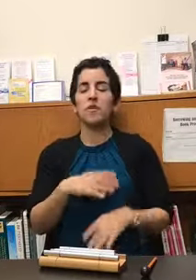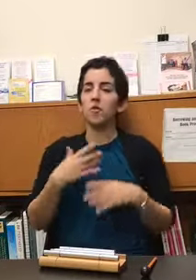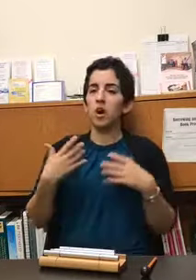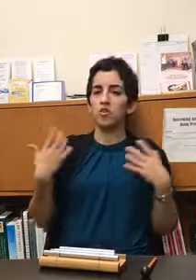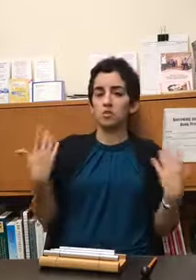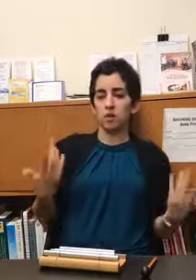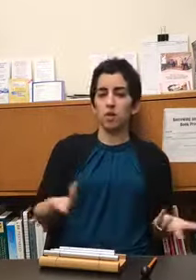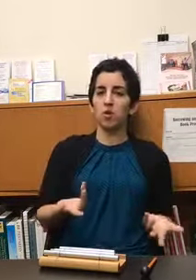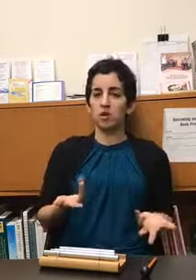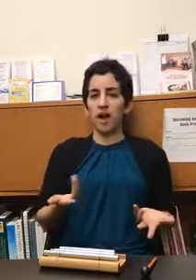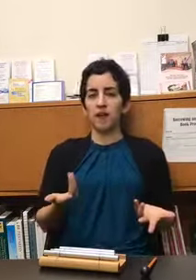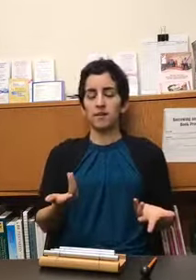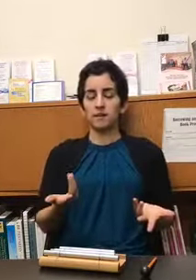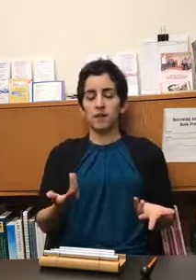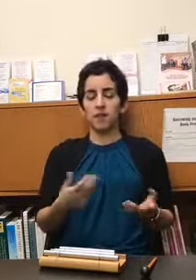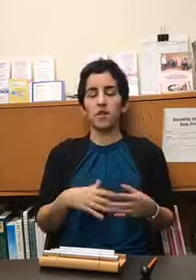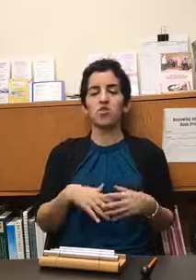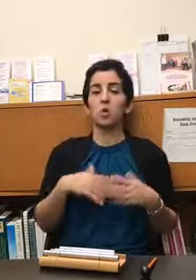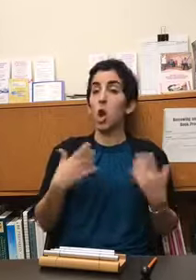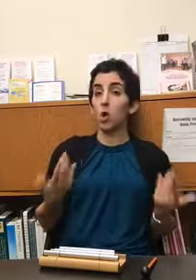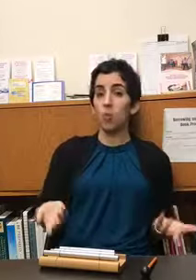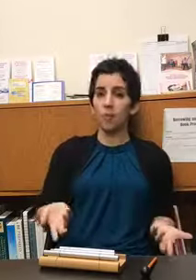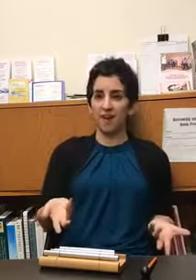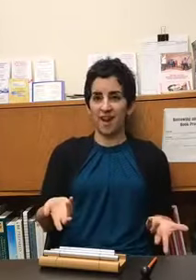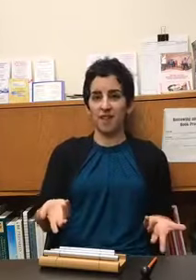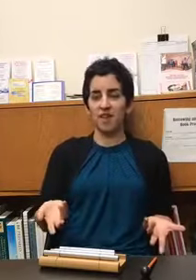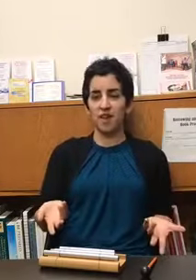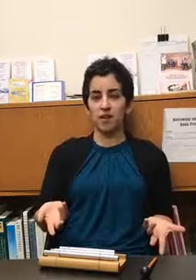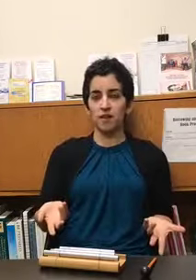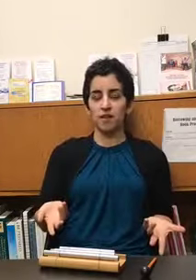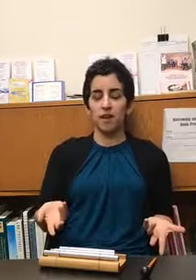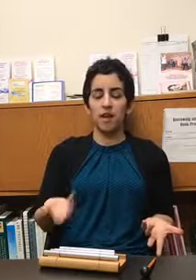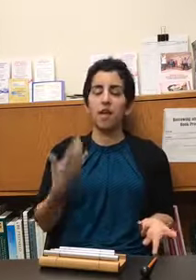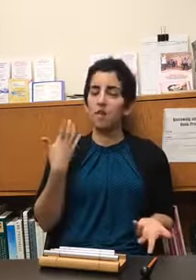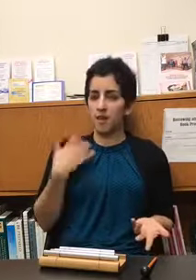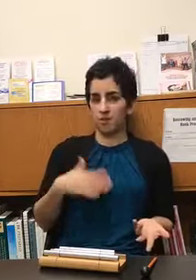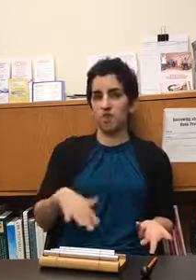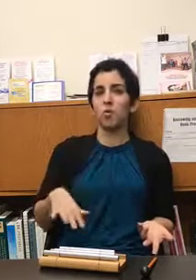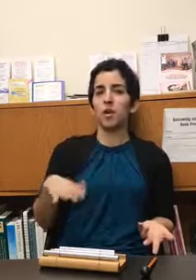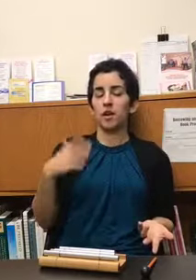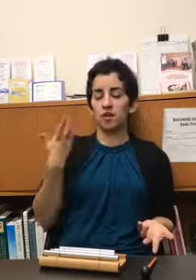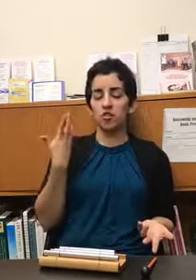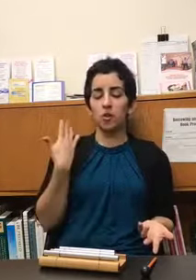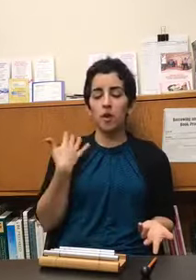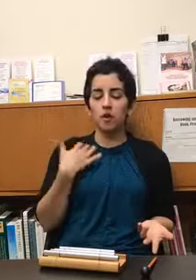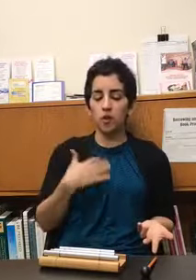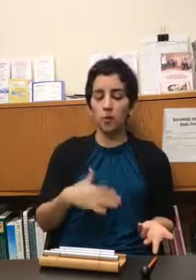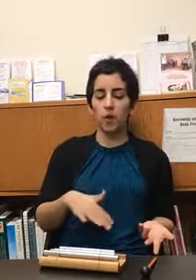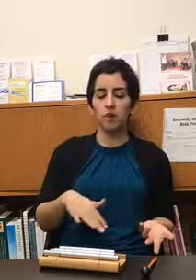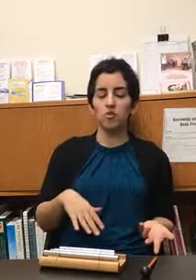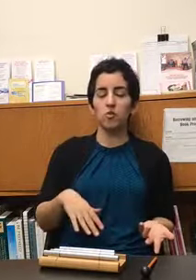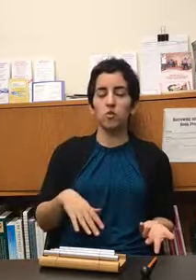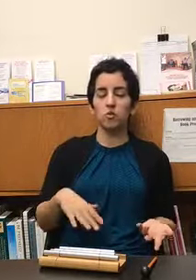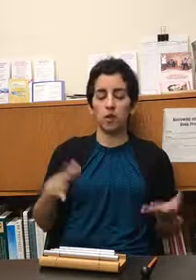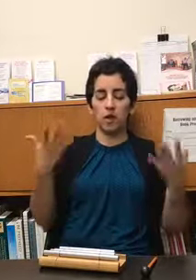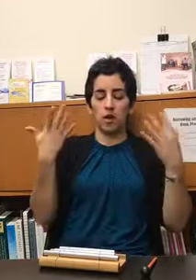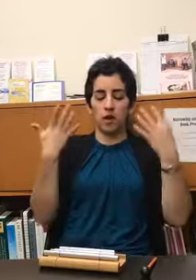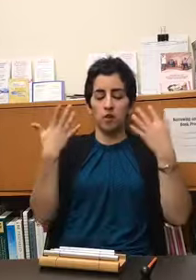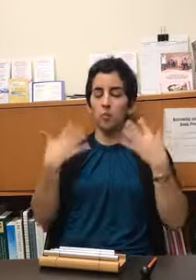ever gone to a yoga class and if they do an ohm at the end that's toning and so another way to to